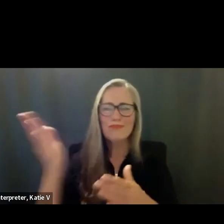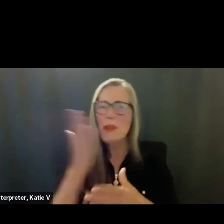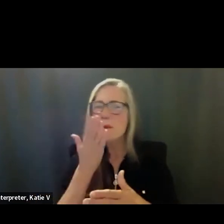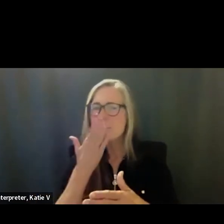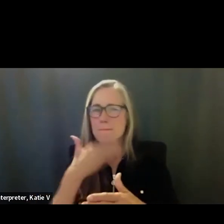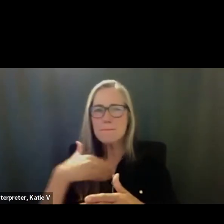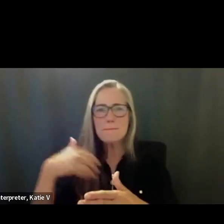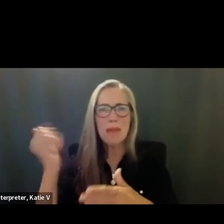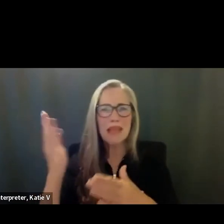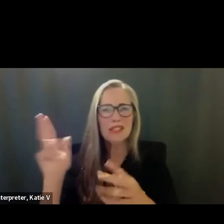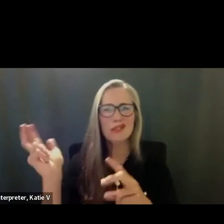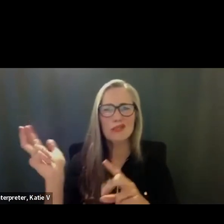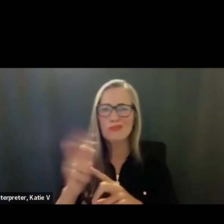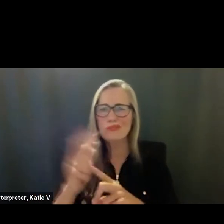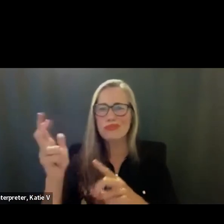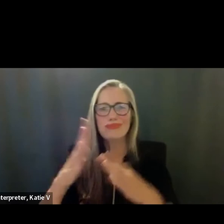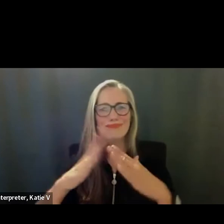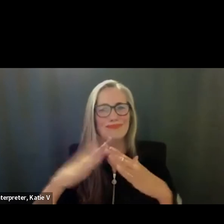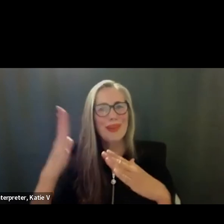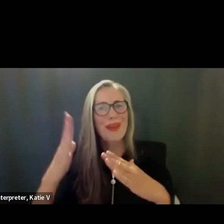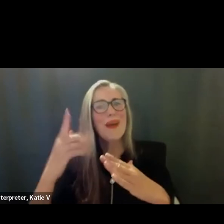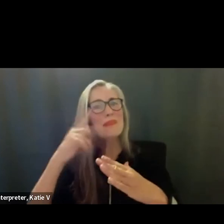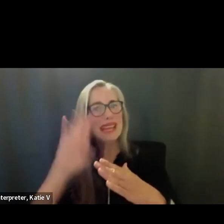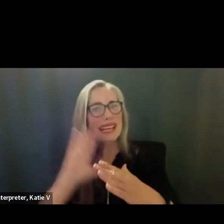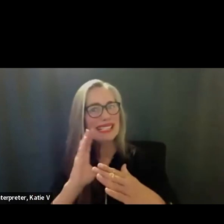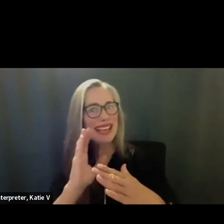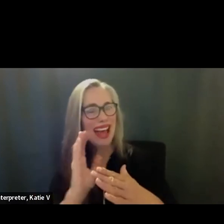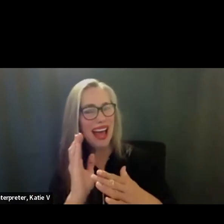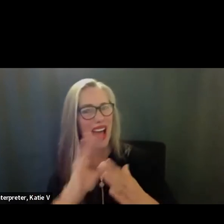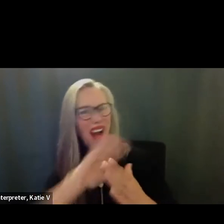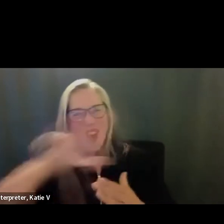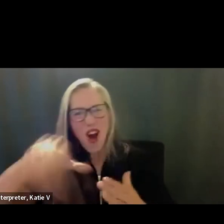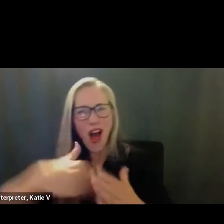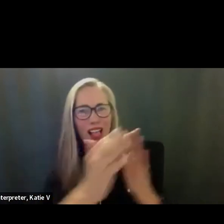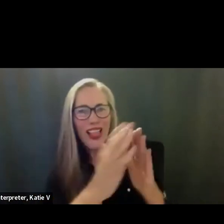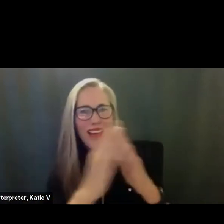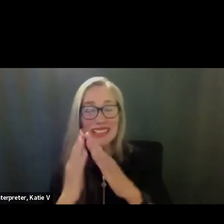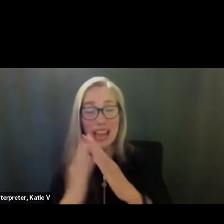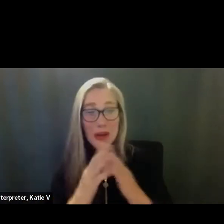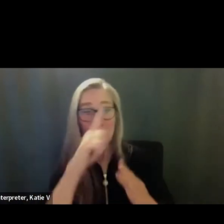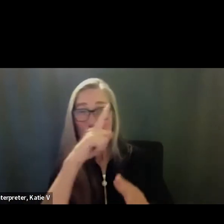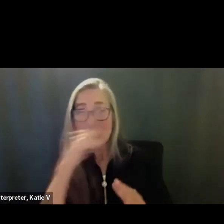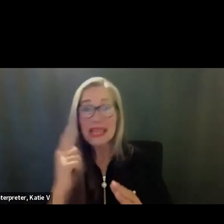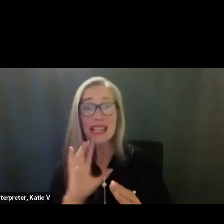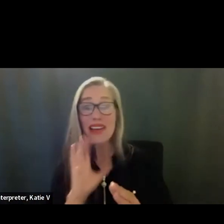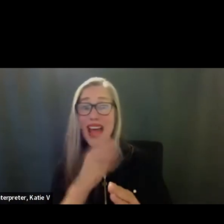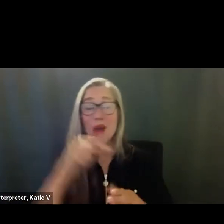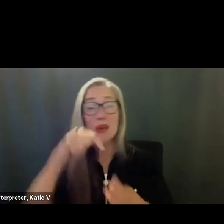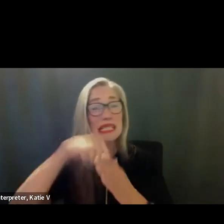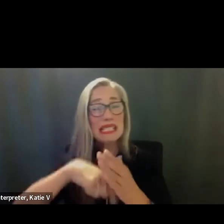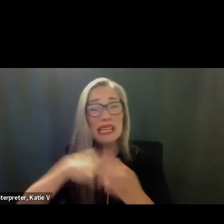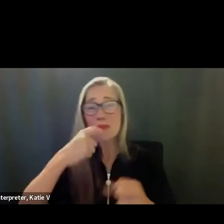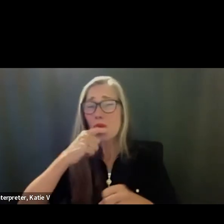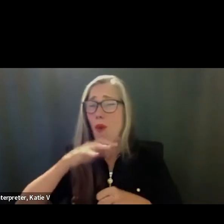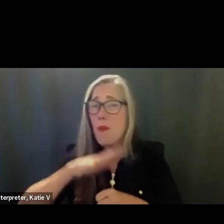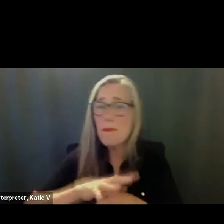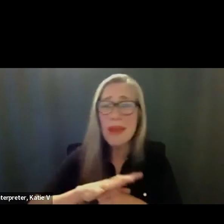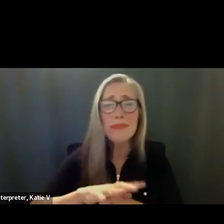of our deep traditions and our commitment to diversity and excellence in all that we do.